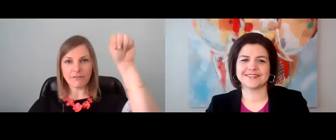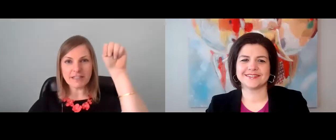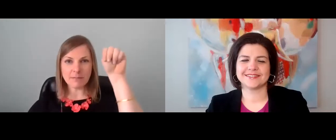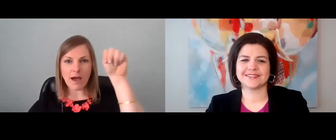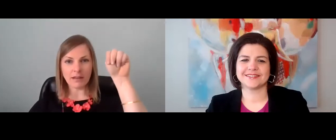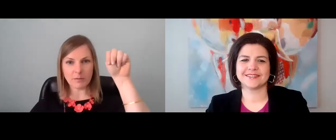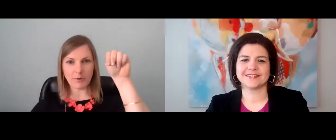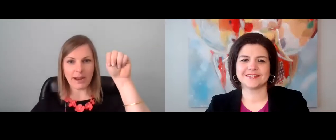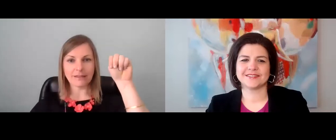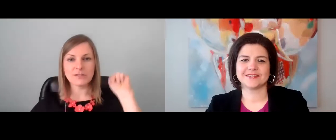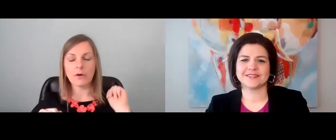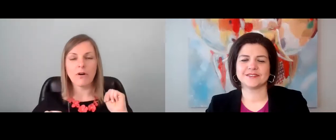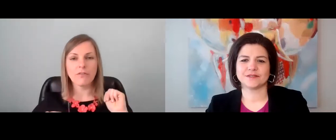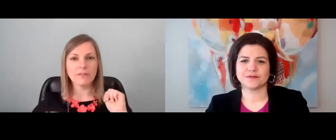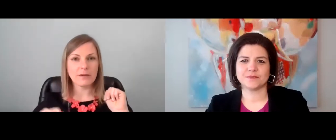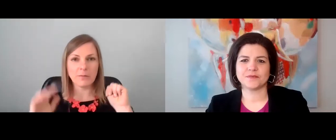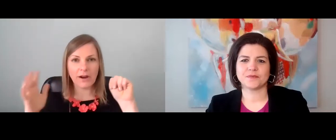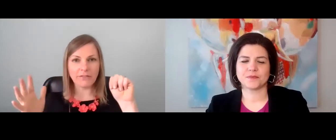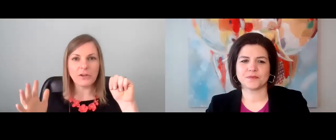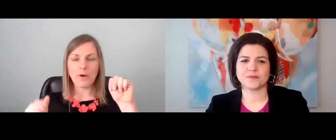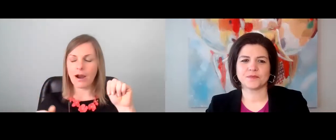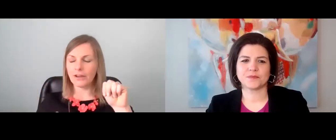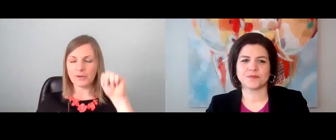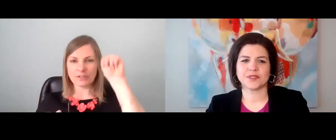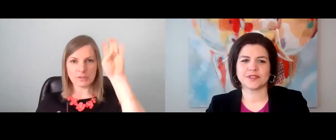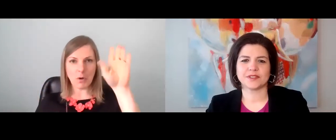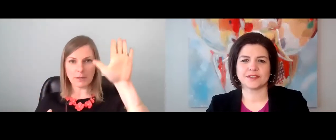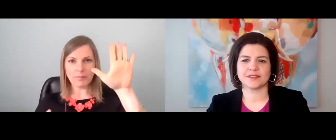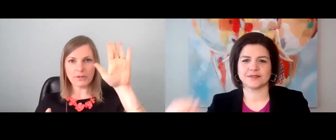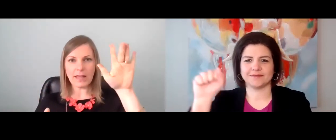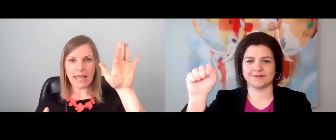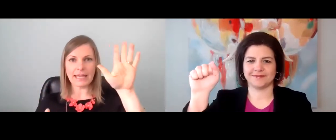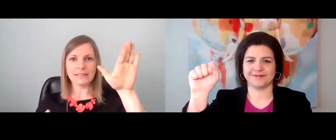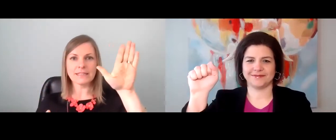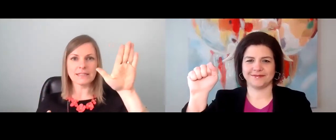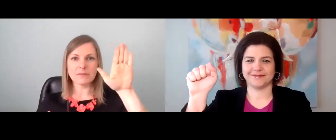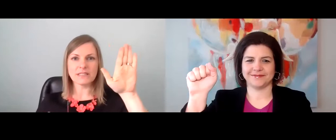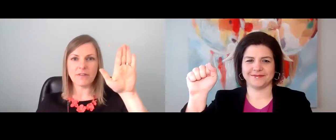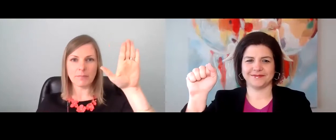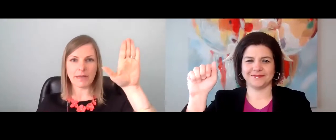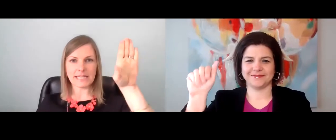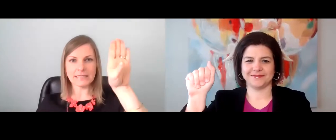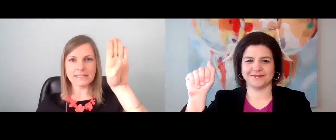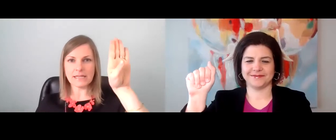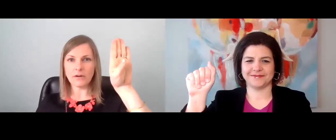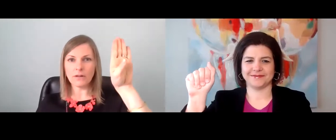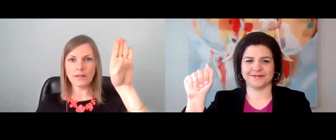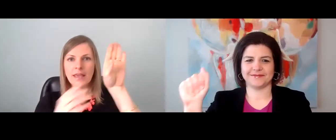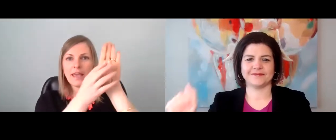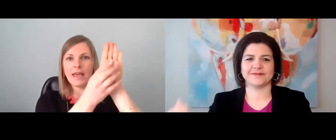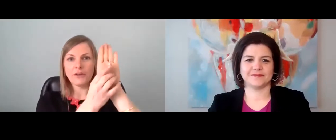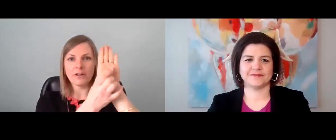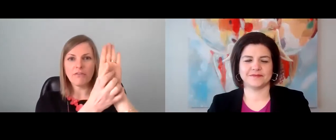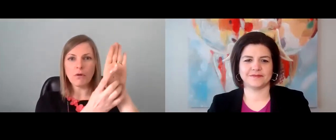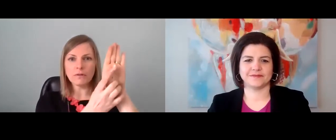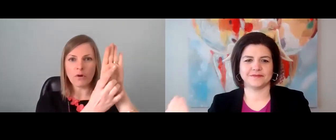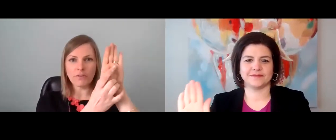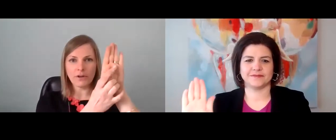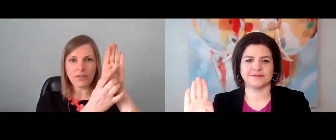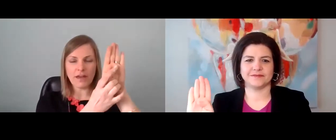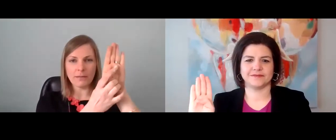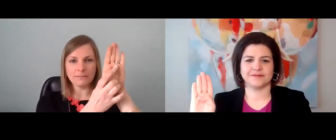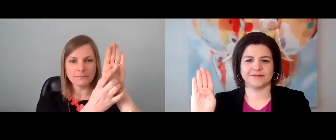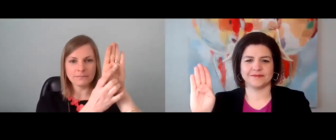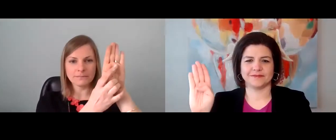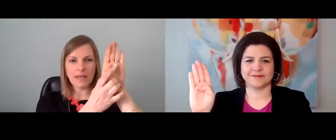This is the fist model of the brain. So hopefully wherever you are, you can just hold up your little hand. This was developed by Dan Siegel. And you're going to fold